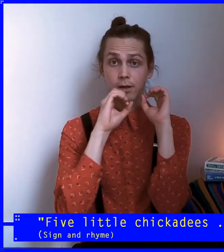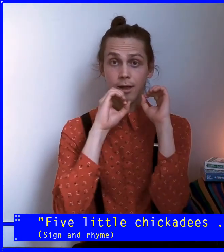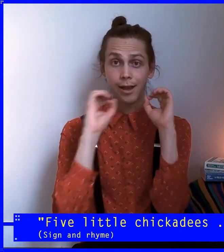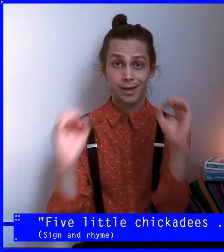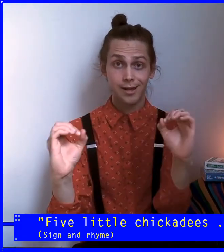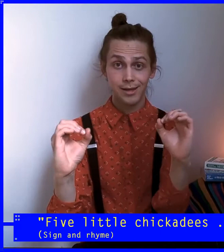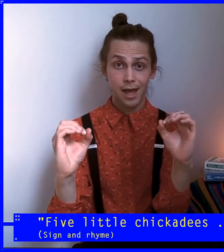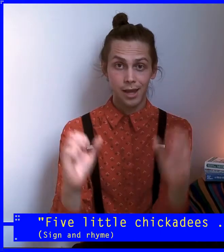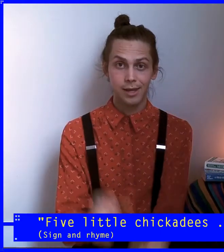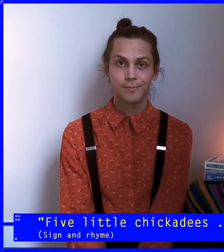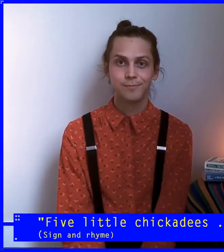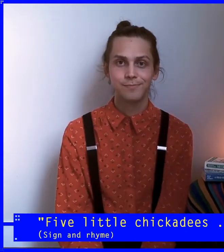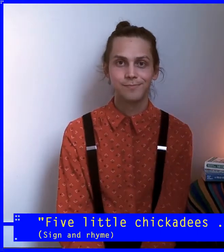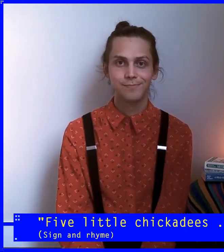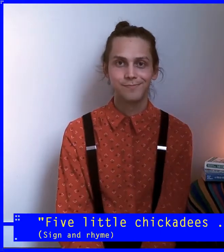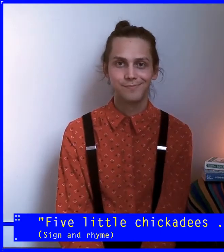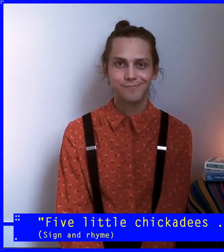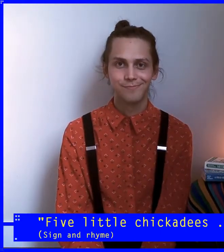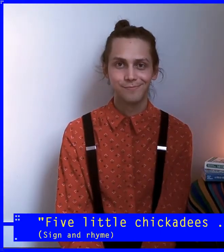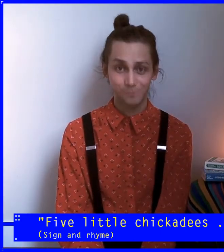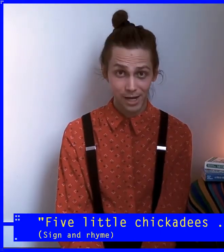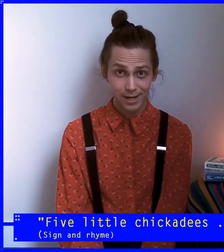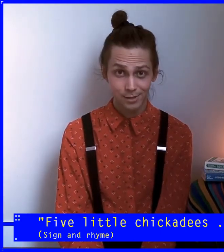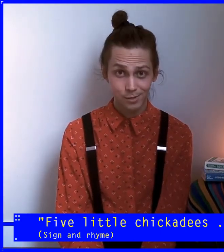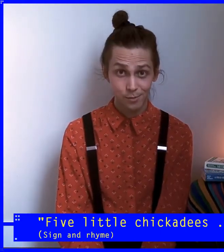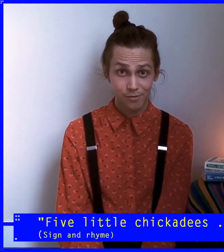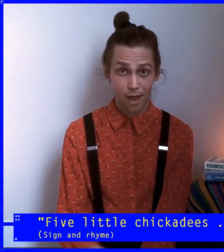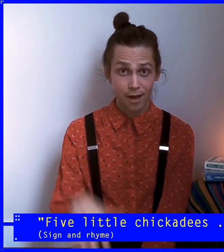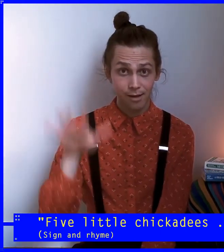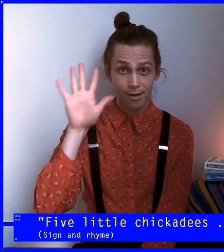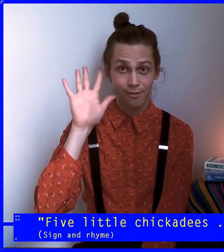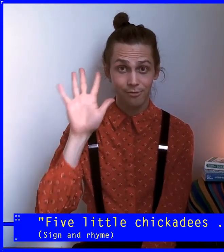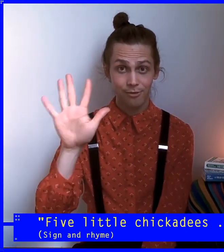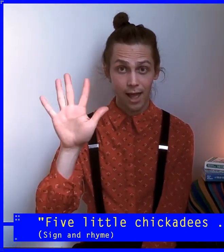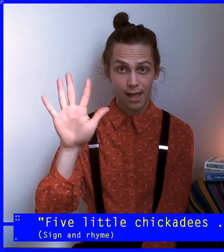none. Right? So we've got five.